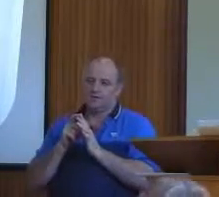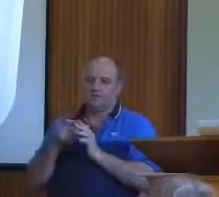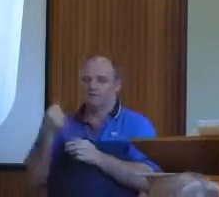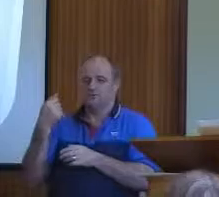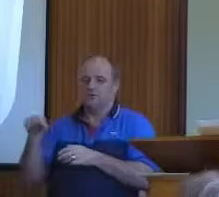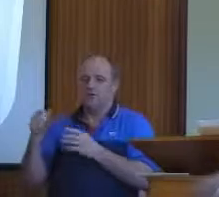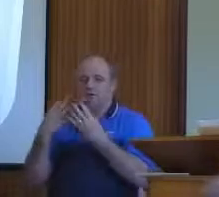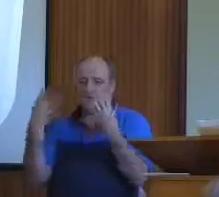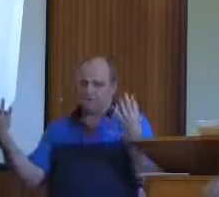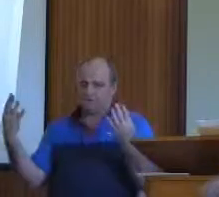to choose Christ.